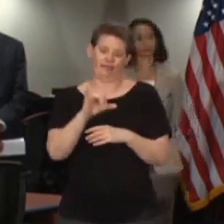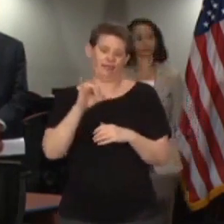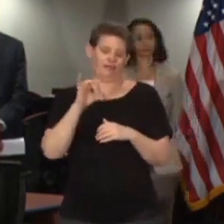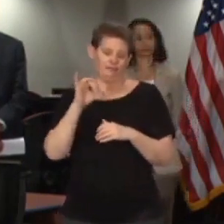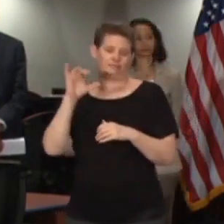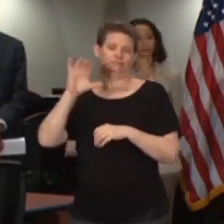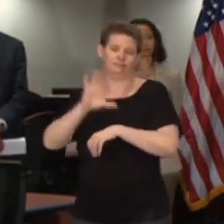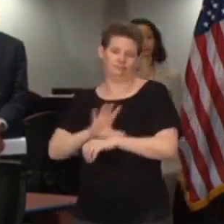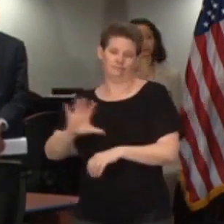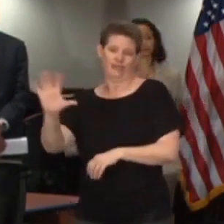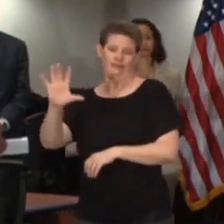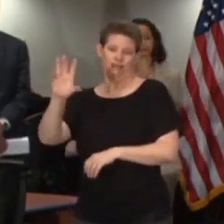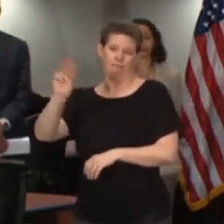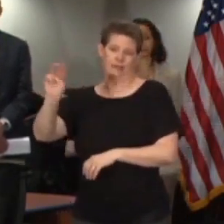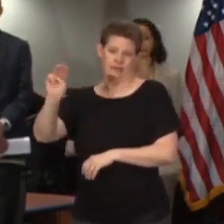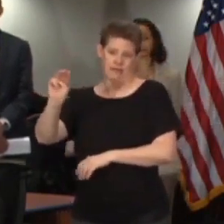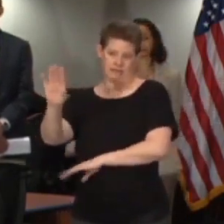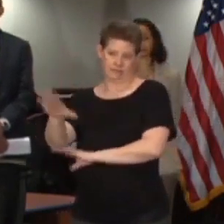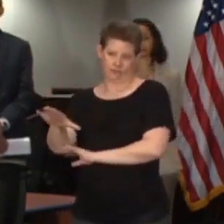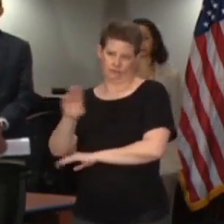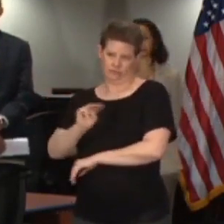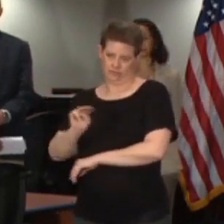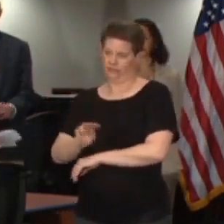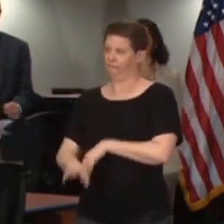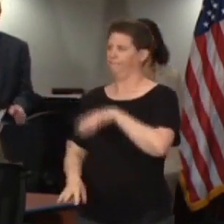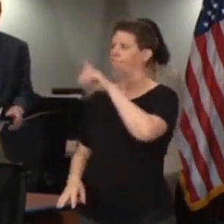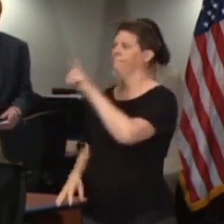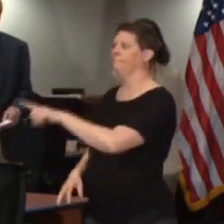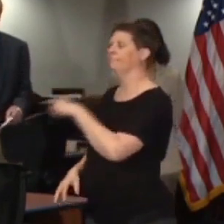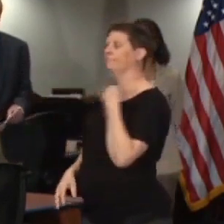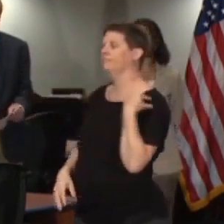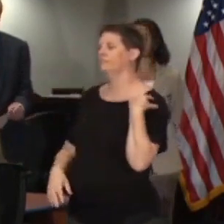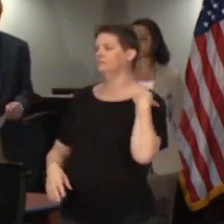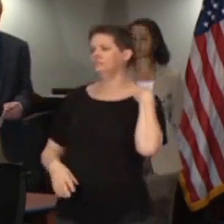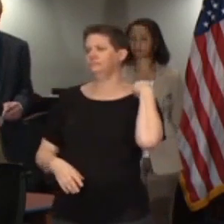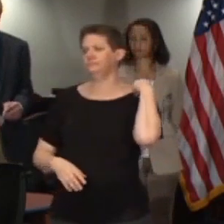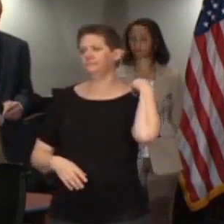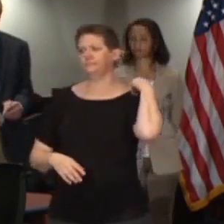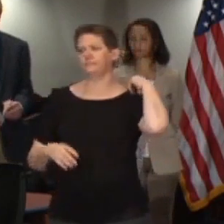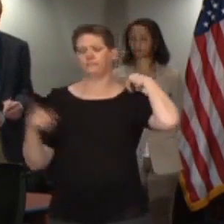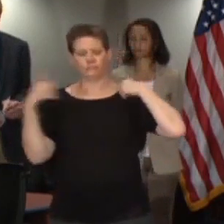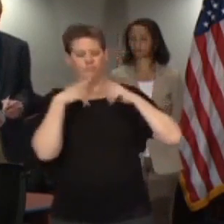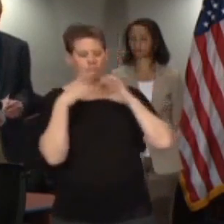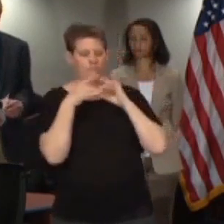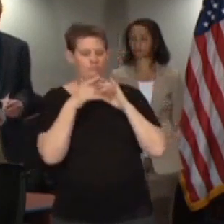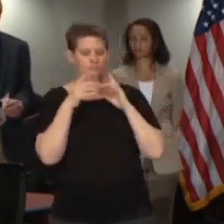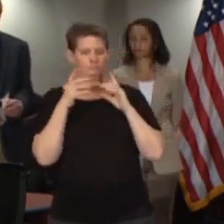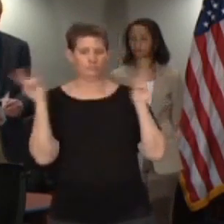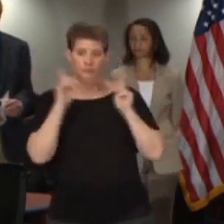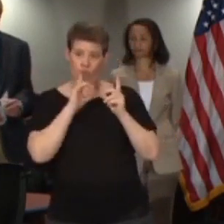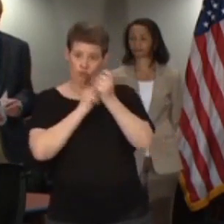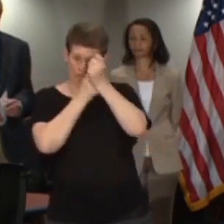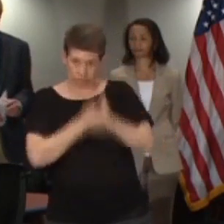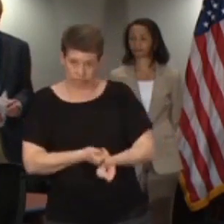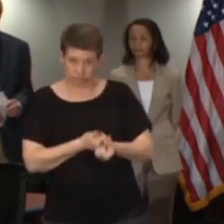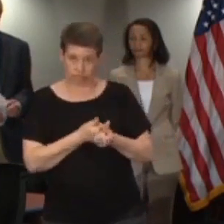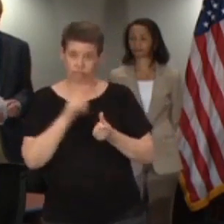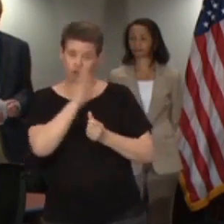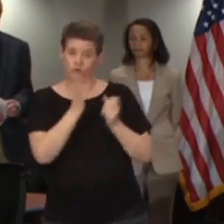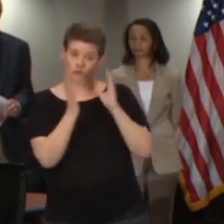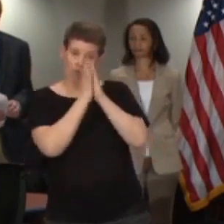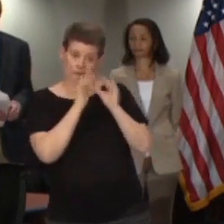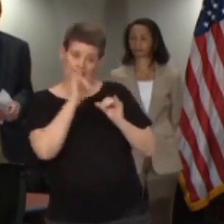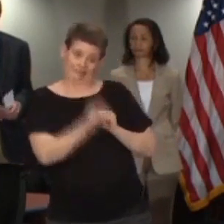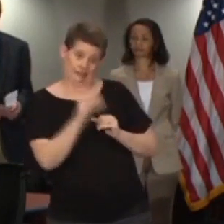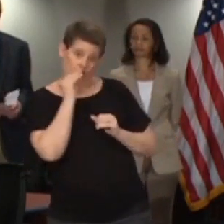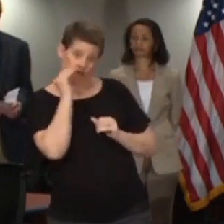five o'clock Monday afternoon. Yes, sir. You mentioned compliance within the state and people adhering to that request to stay at home. For